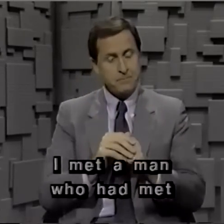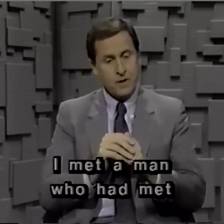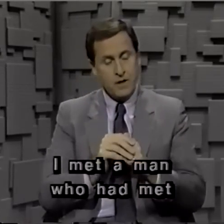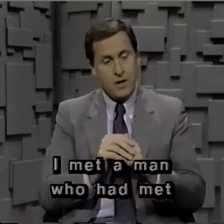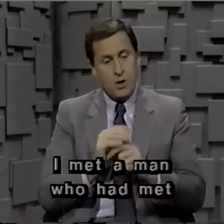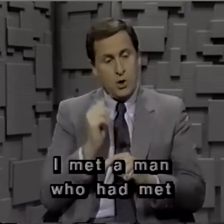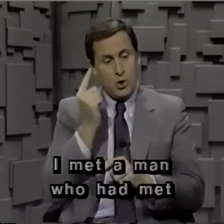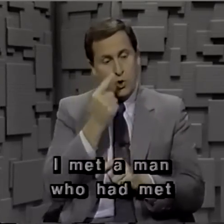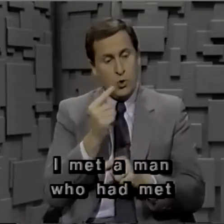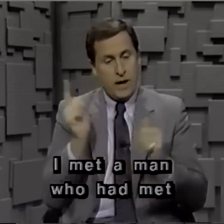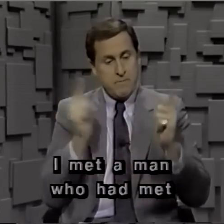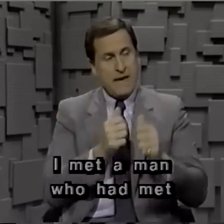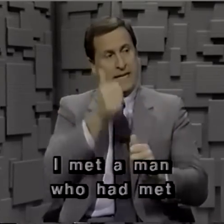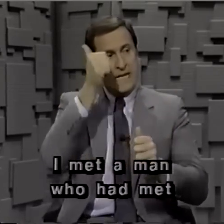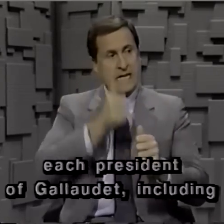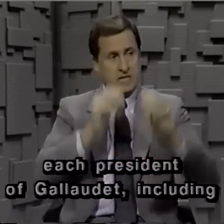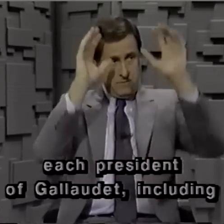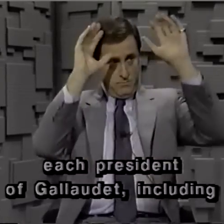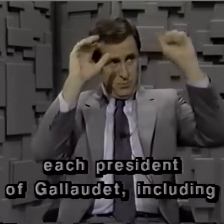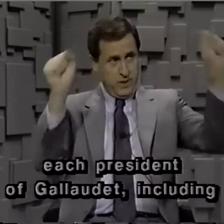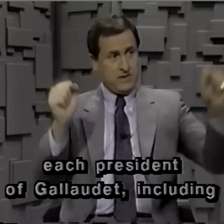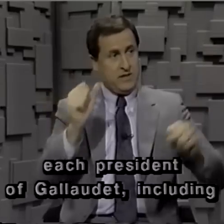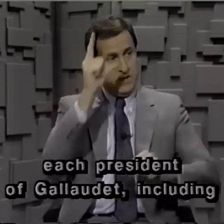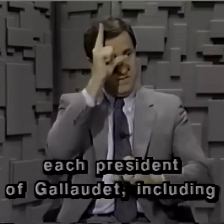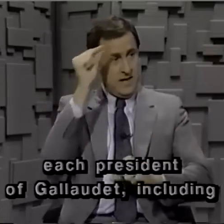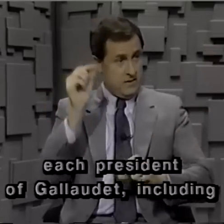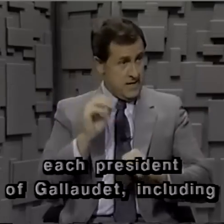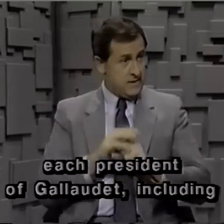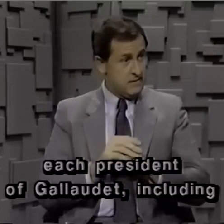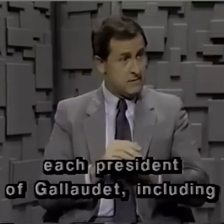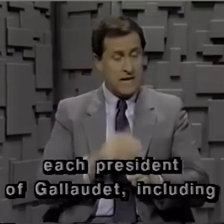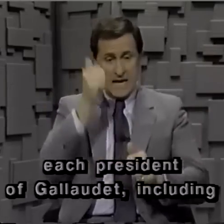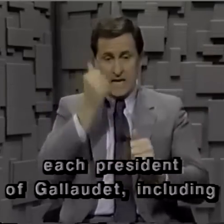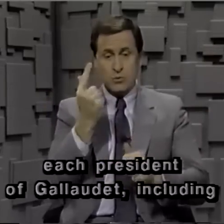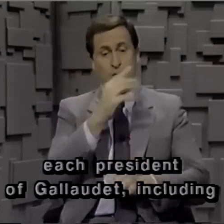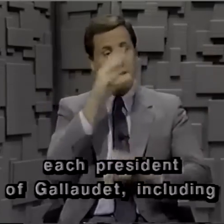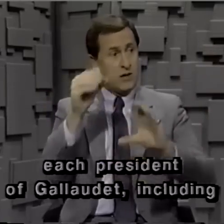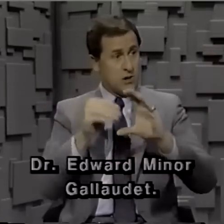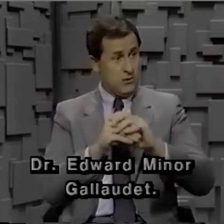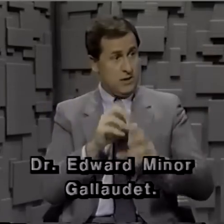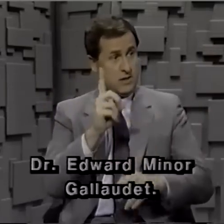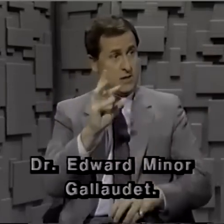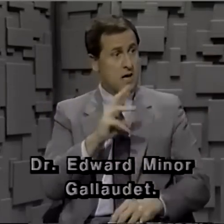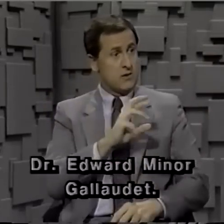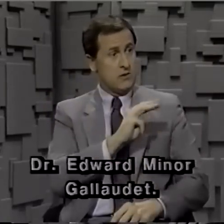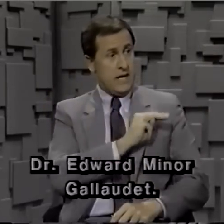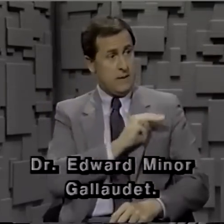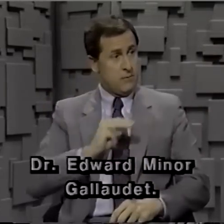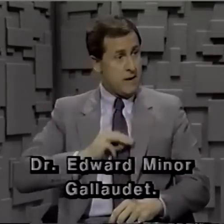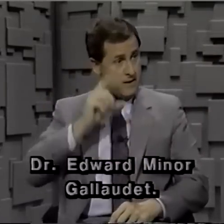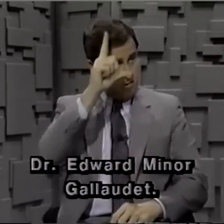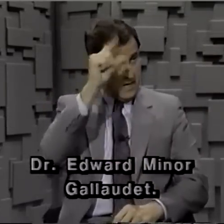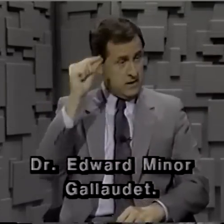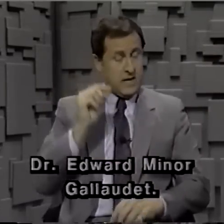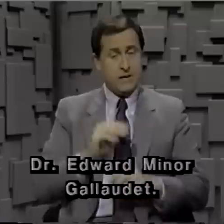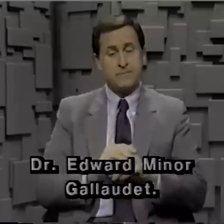who had met each president of Gallaudet, each one including Dr. Edward Minor Gallaudet.